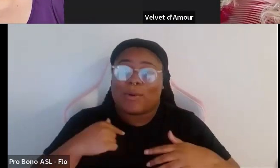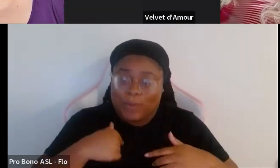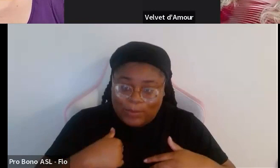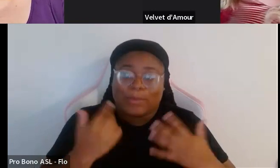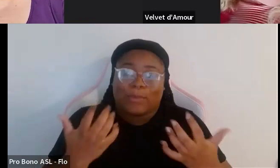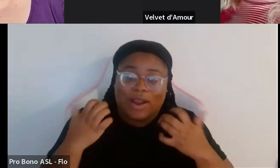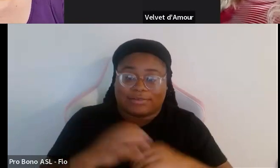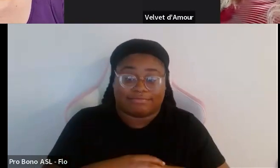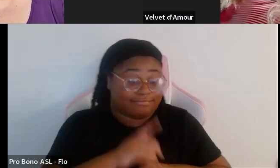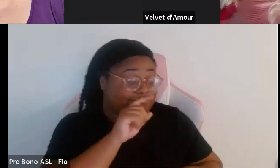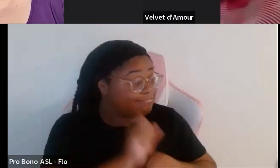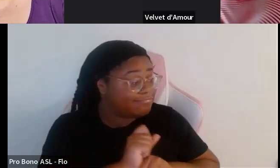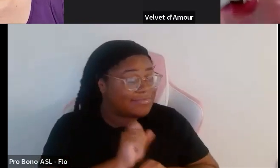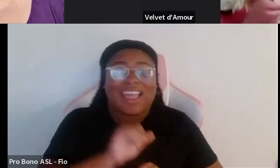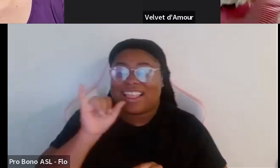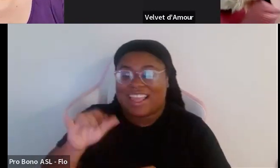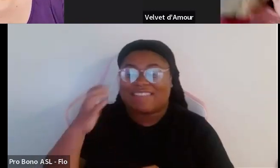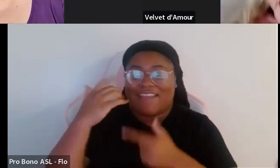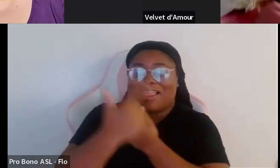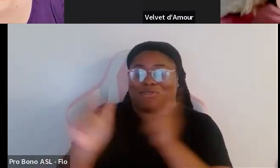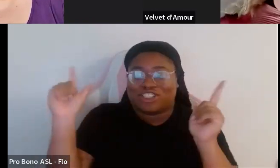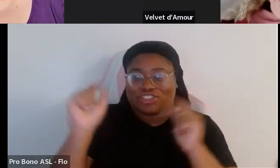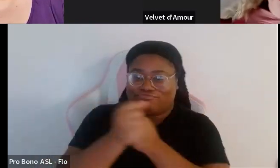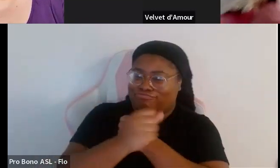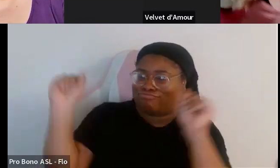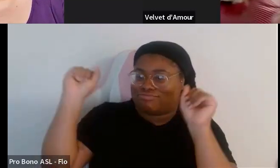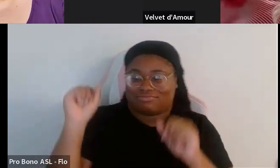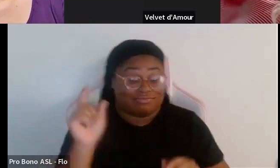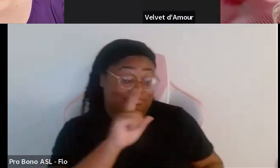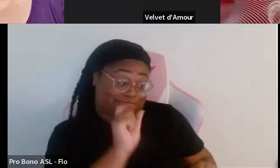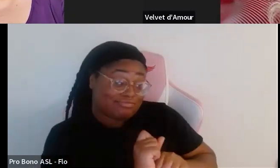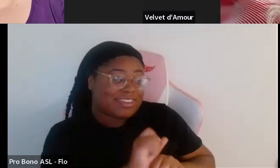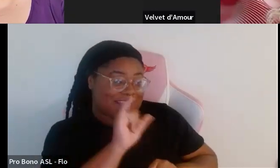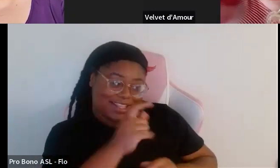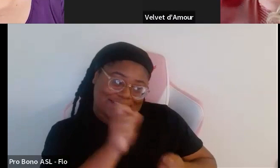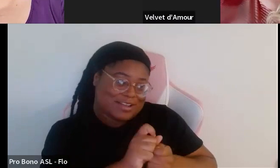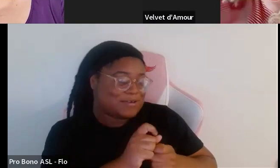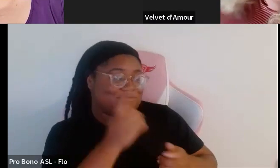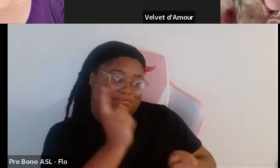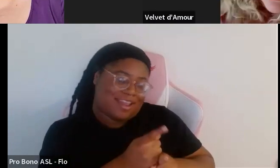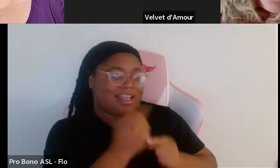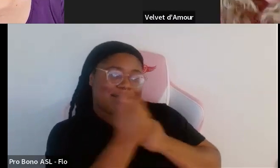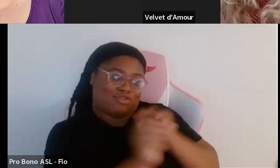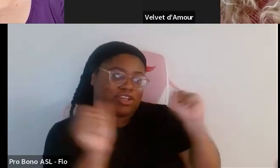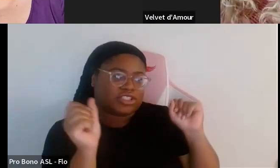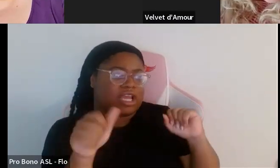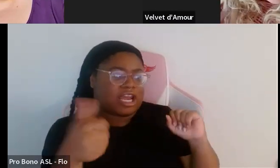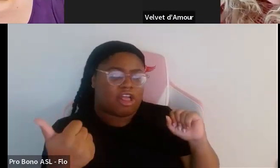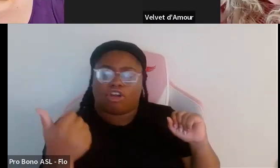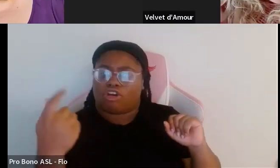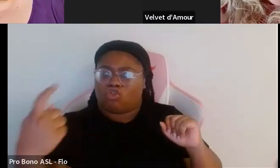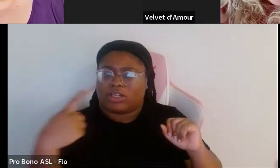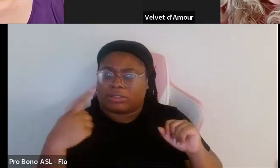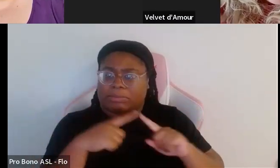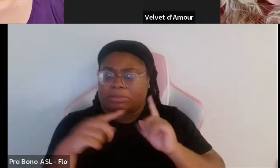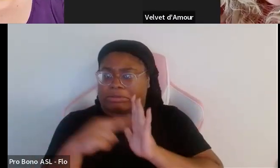and it's absolutely that liberation you know absolutely that that's exactly right that's liberation someone else asked me a question but i couldn't yeah